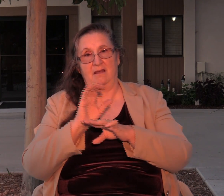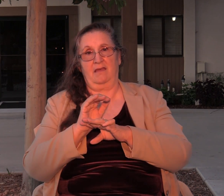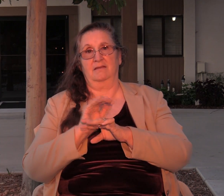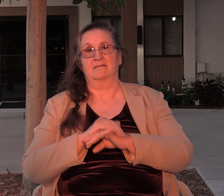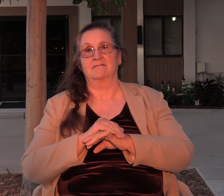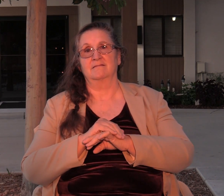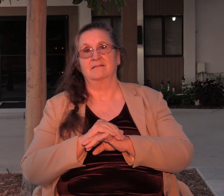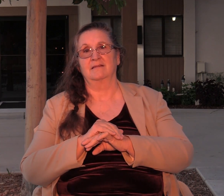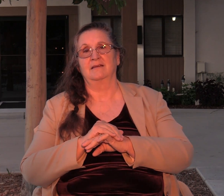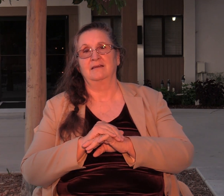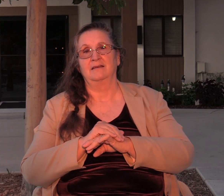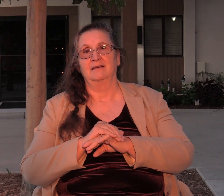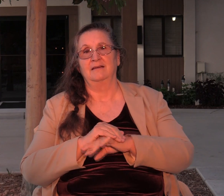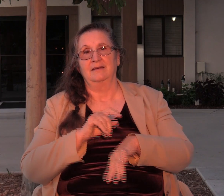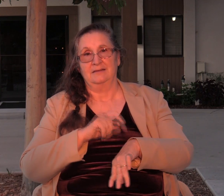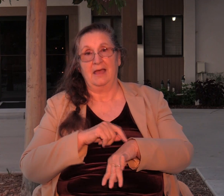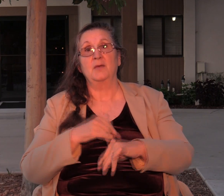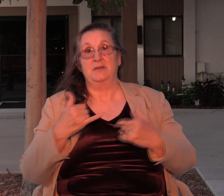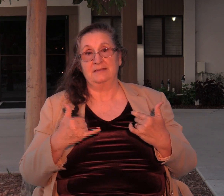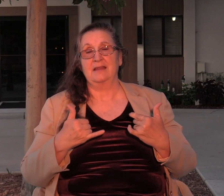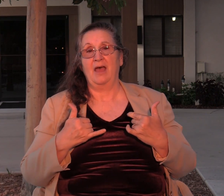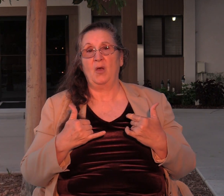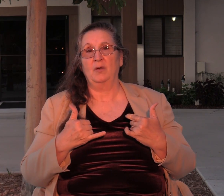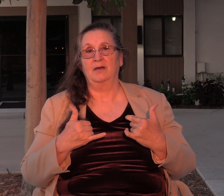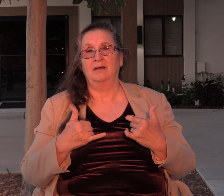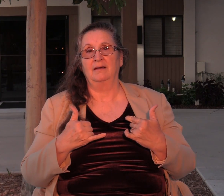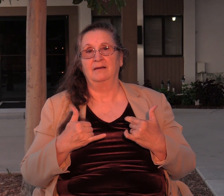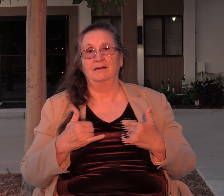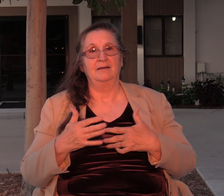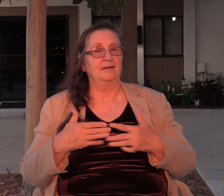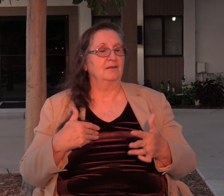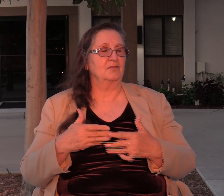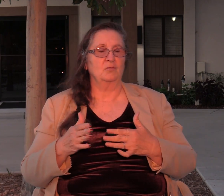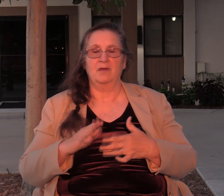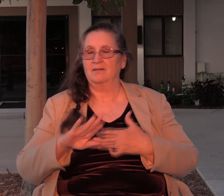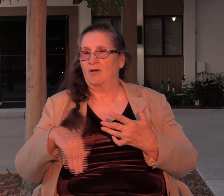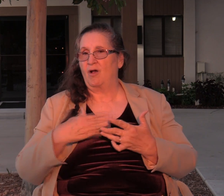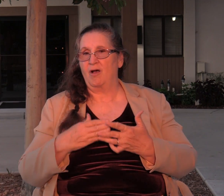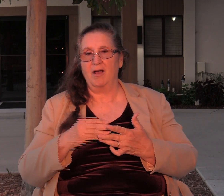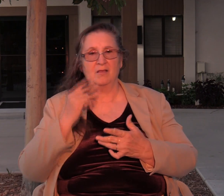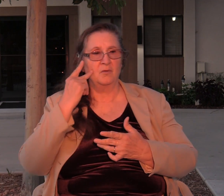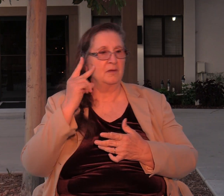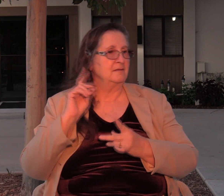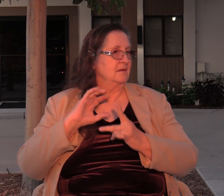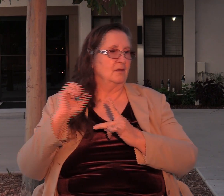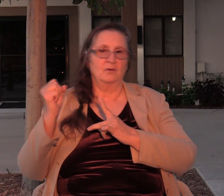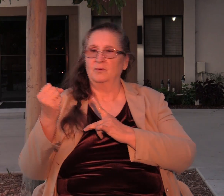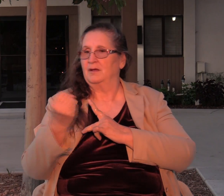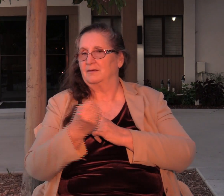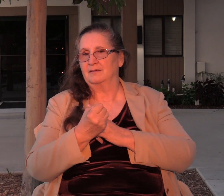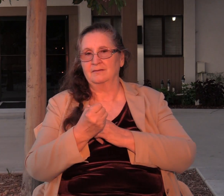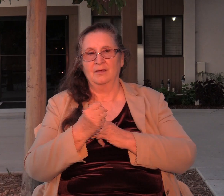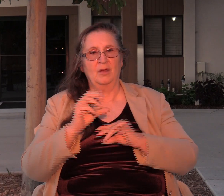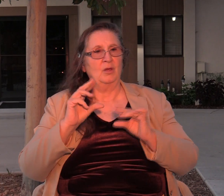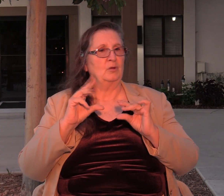because the time is now despite everything we see around us guys there's no safer place that exists